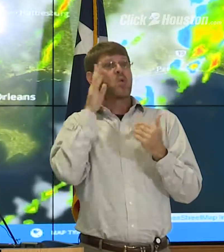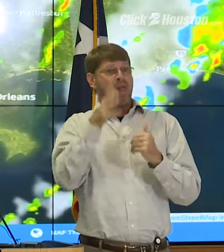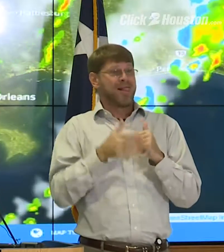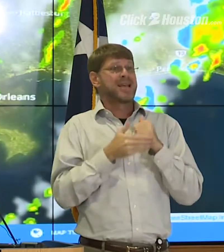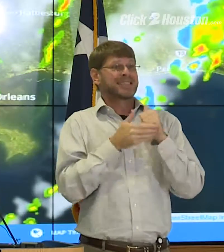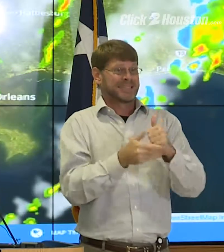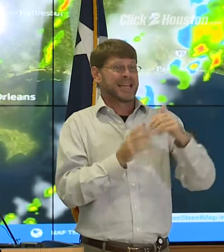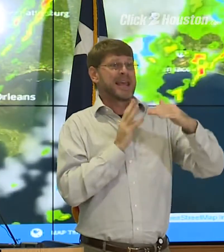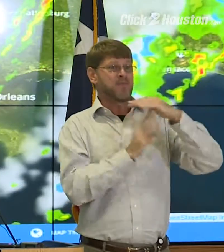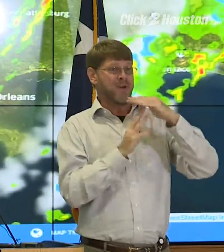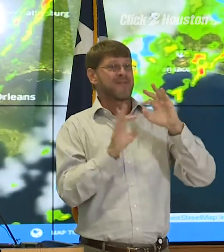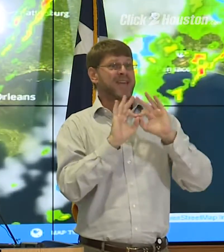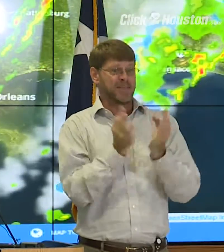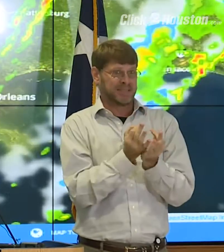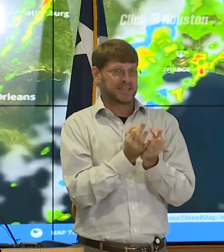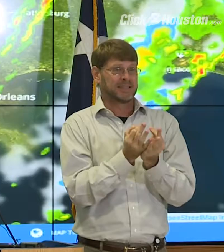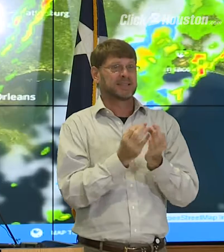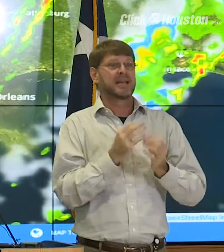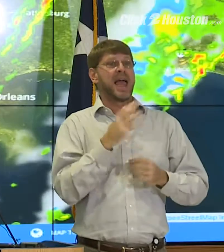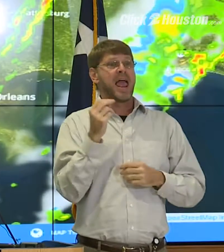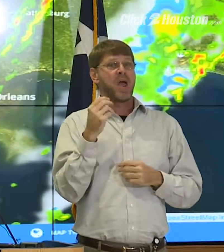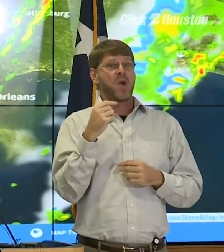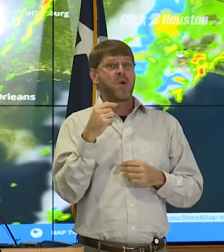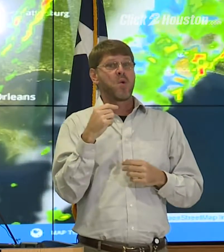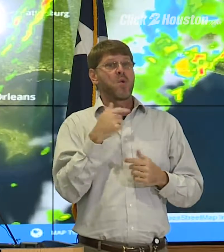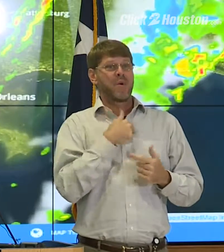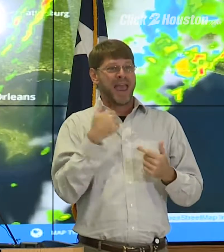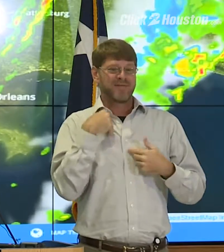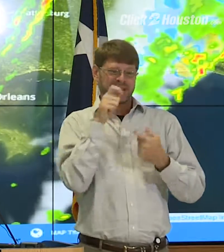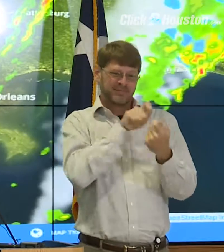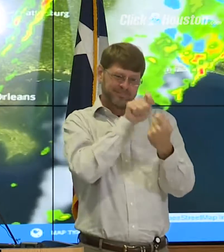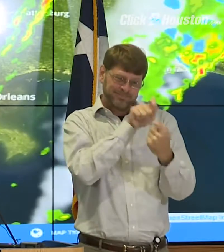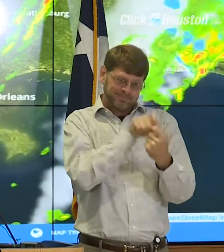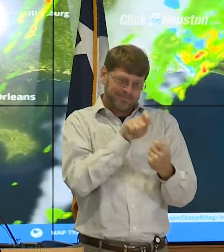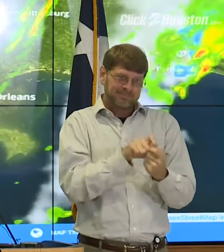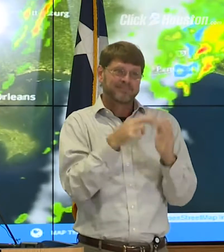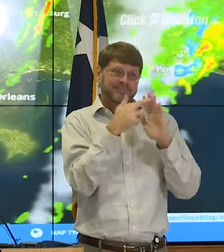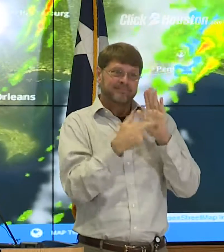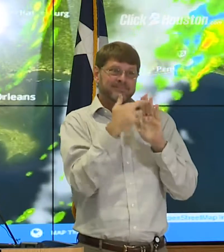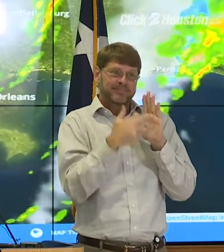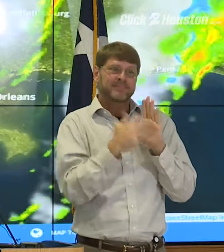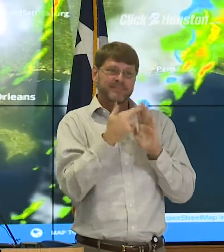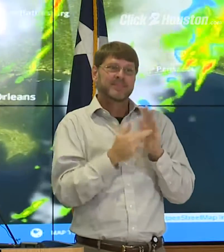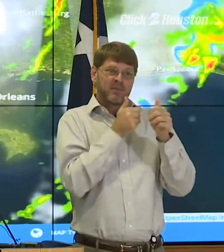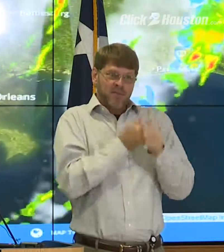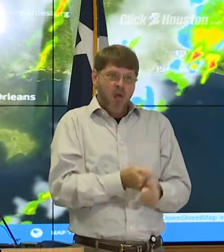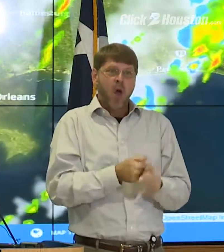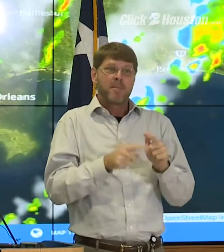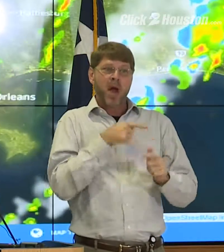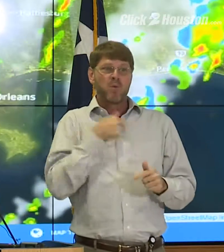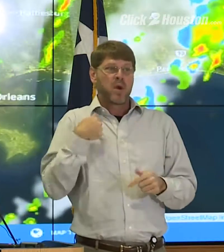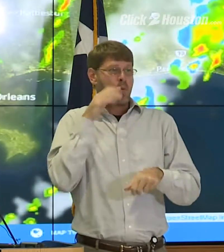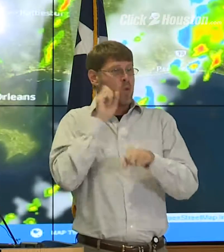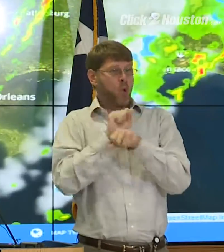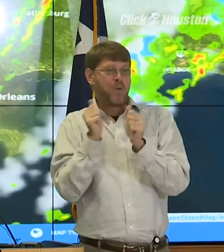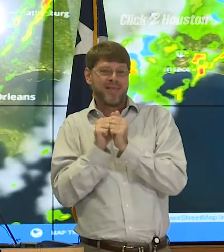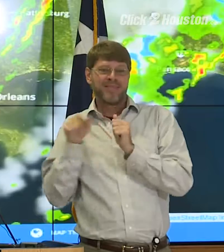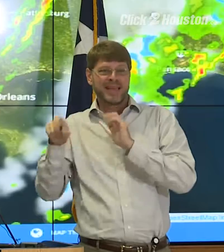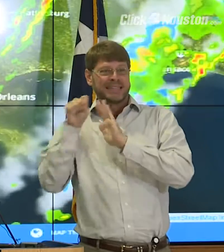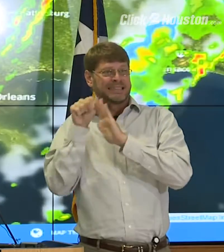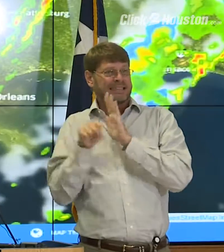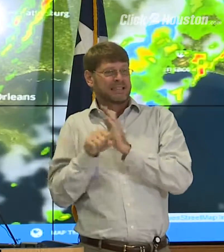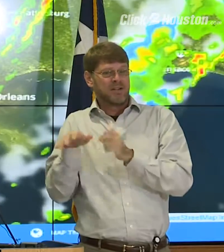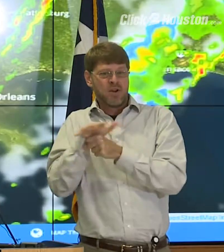immigrant families, and we have specific guidelines as anything else, but we will work with our state and local